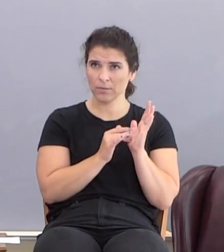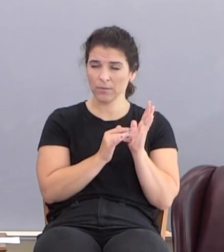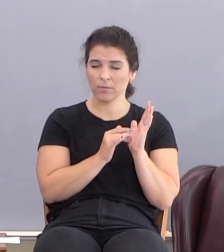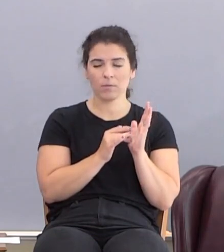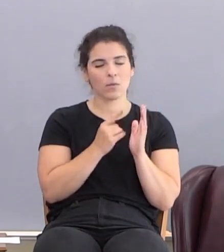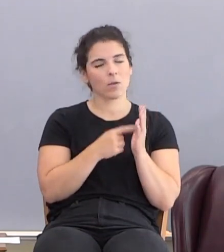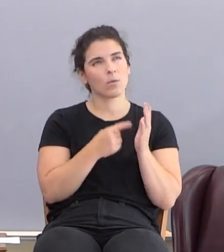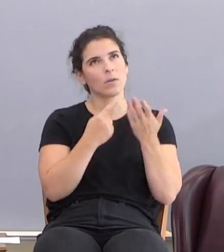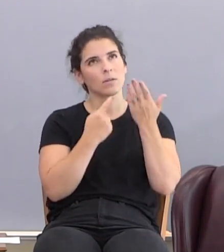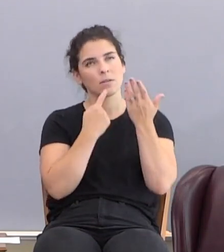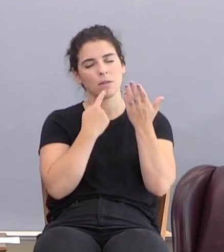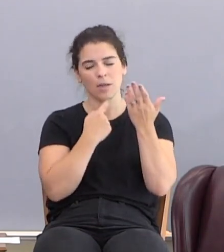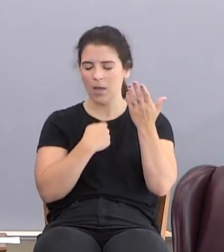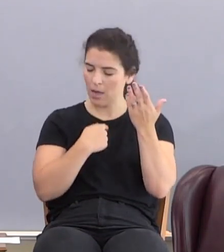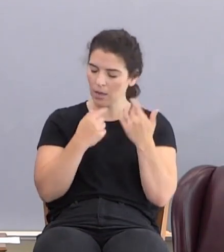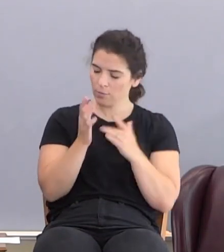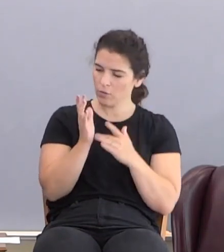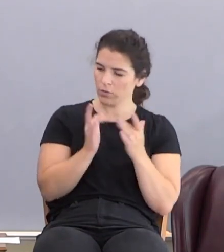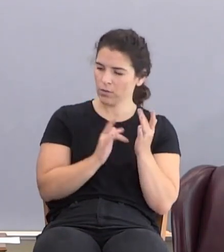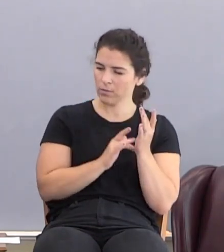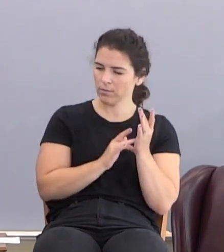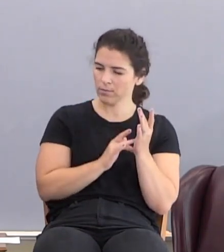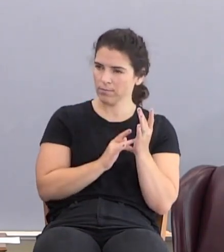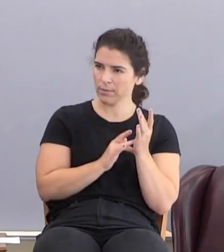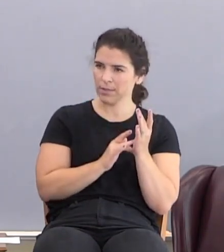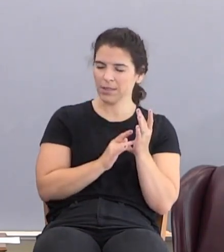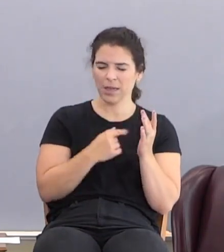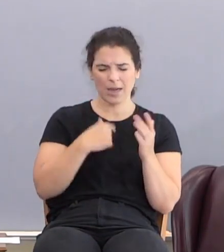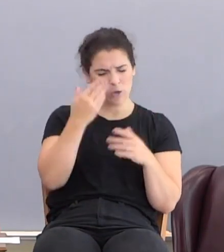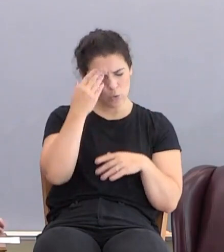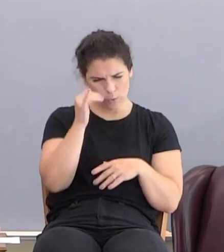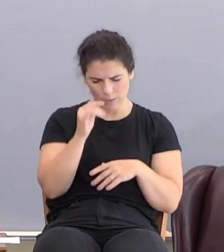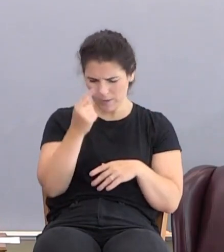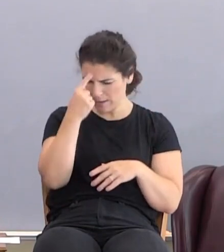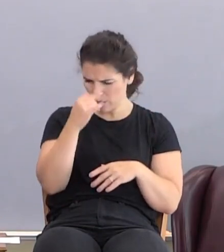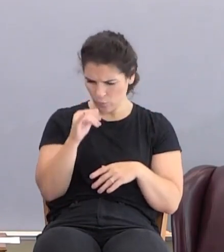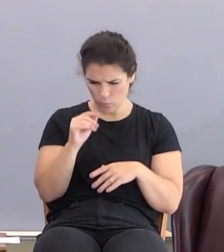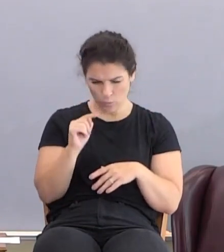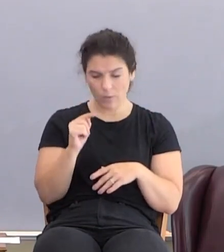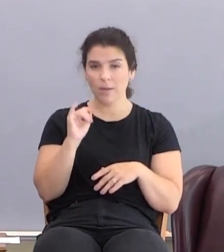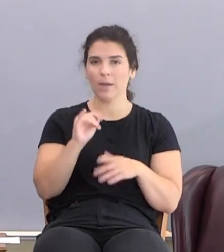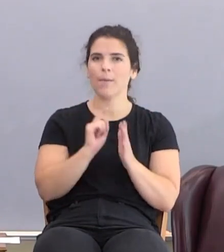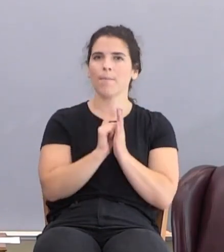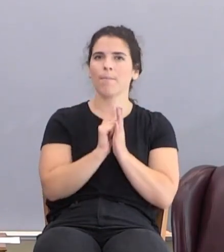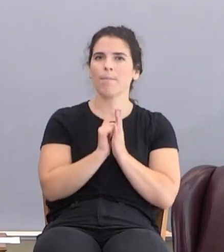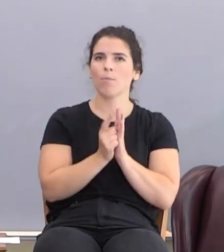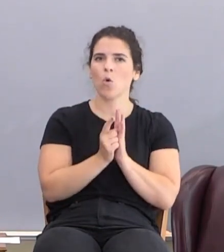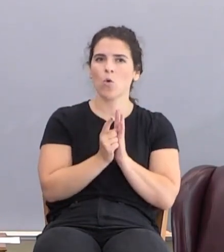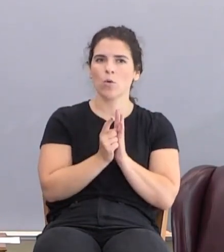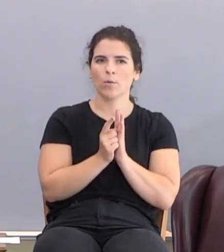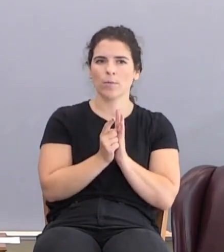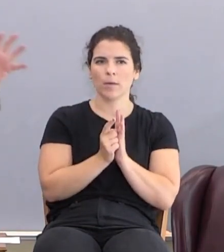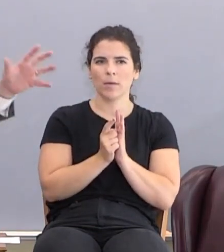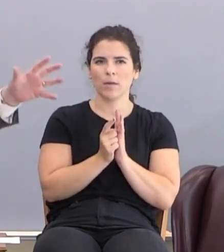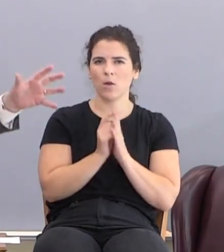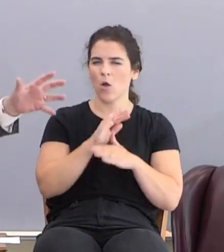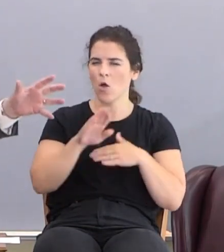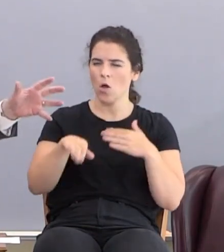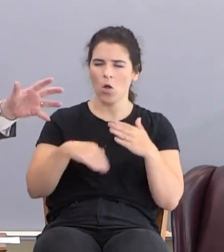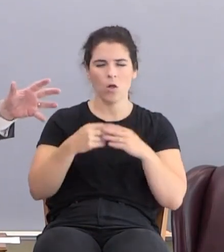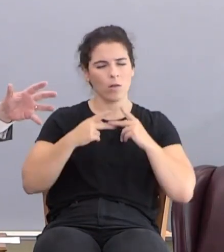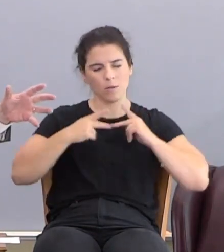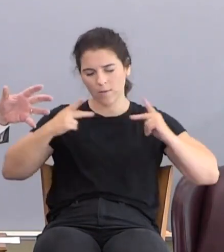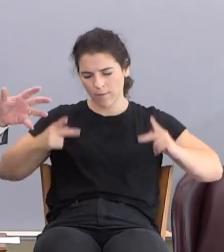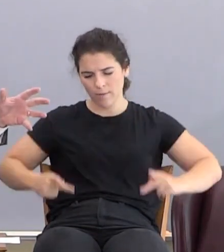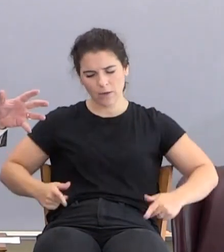And what's he say? I'm Jesus. I'll do it, I'll do it. Right that moment, all of the Pharisee